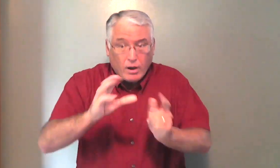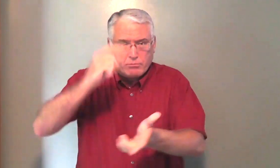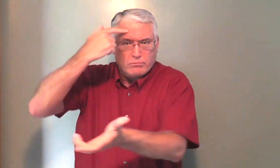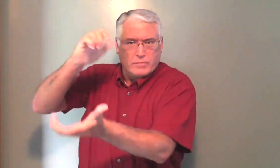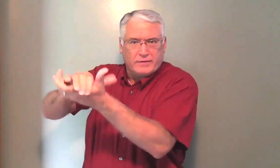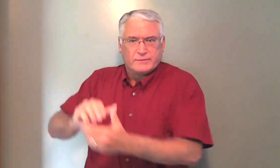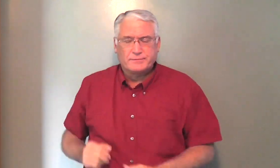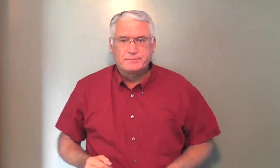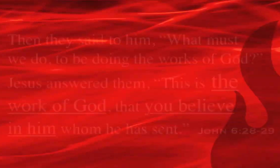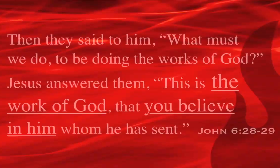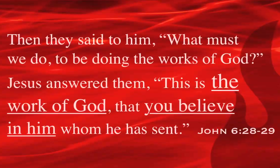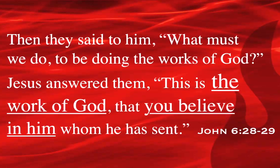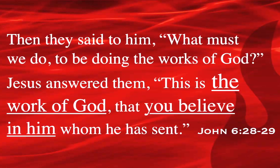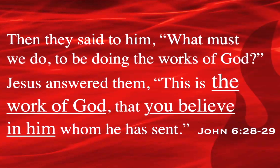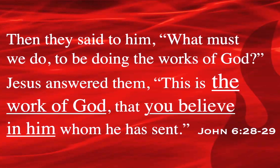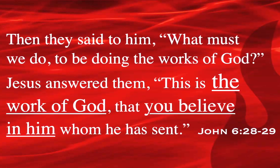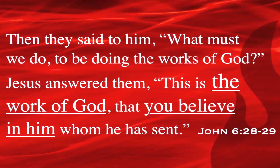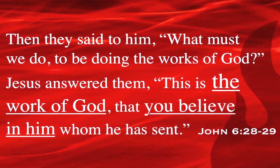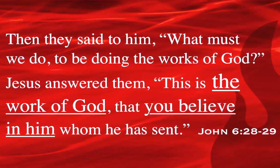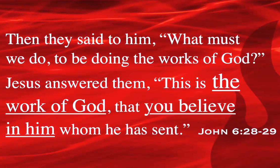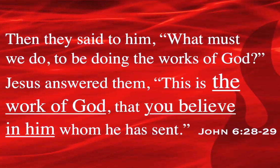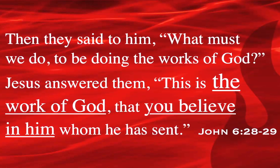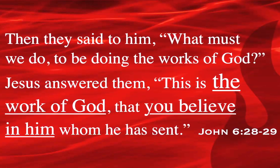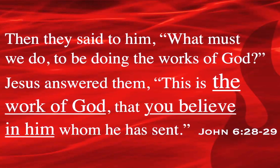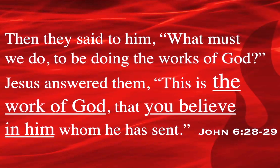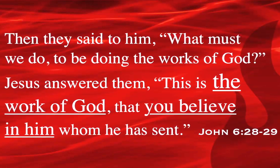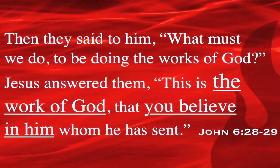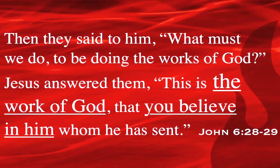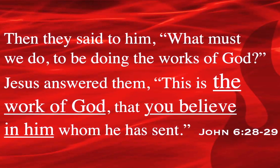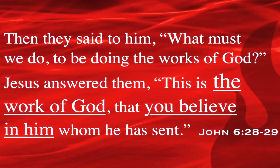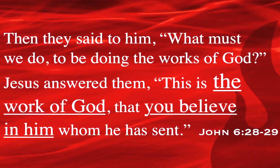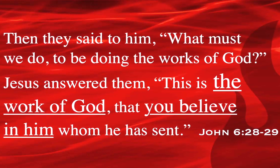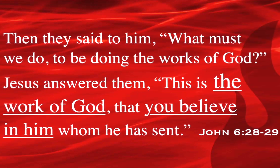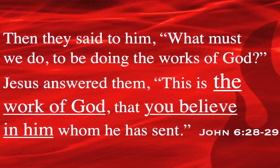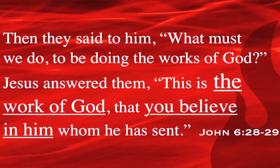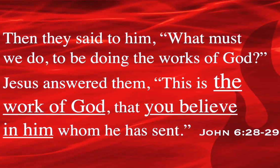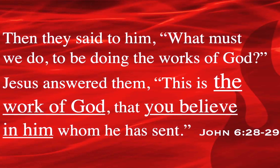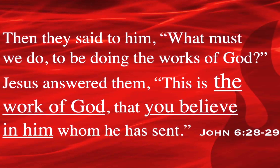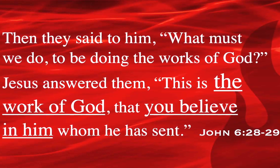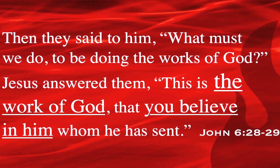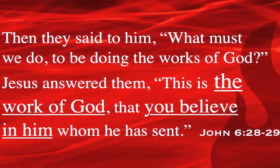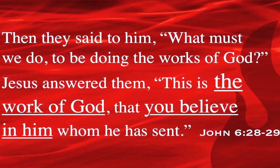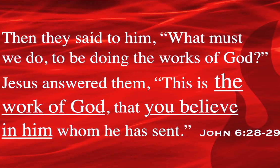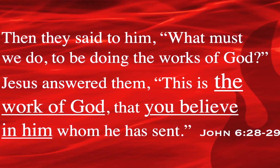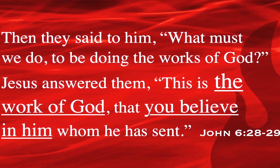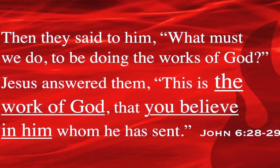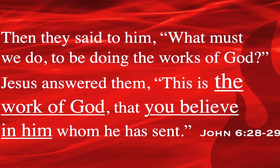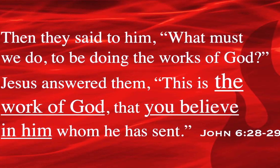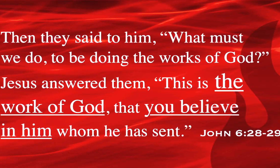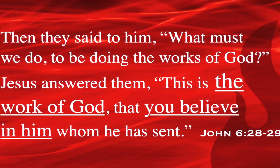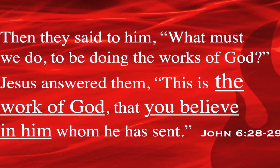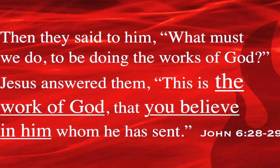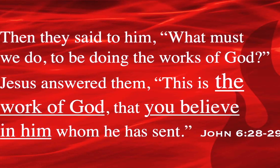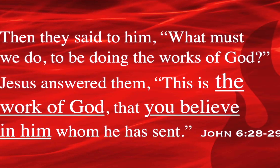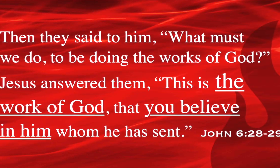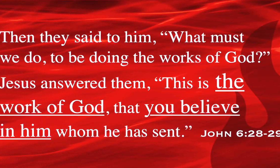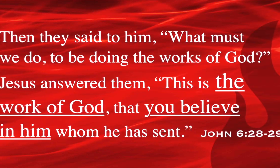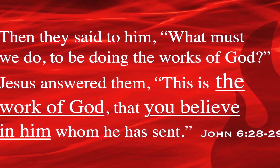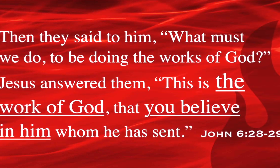must repent and believe. Then they said to him, What must we do to be doing the works of God? Jesus answered them, This is the work of